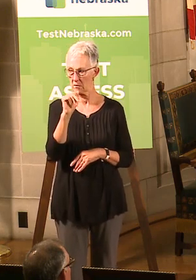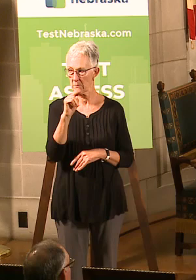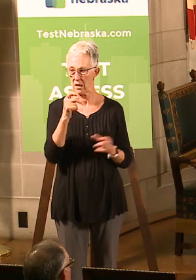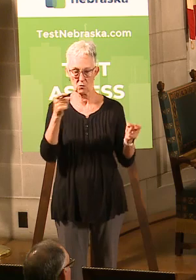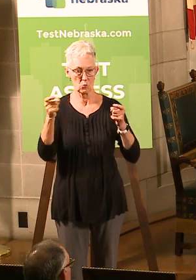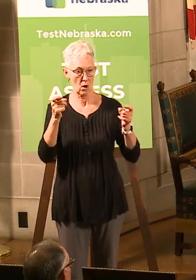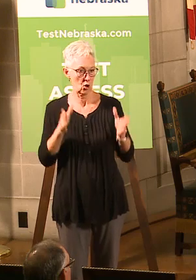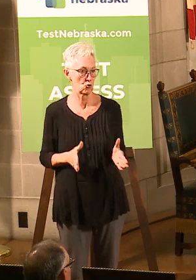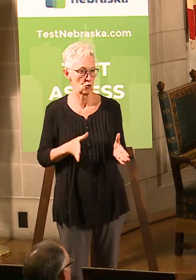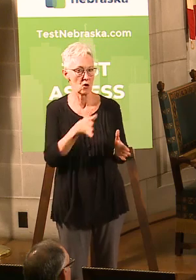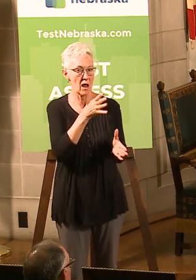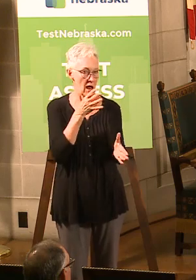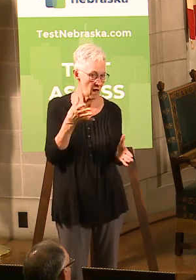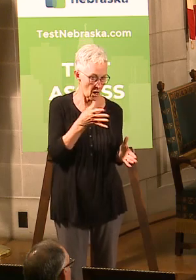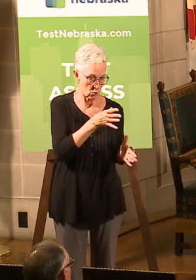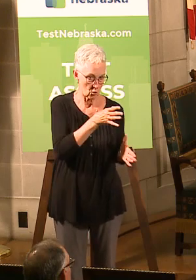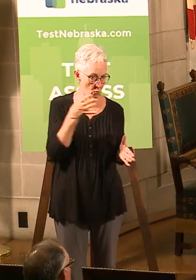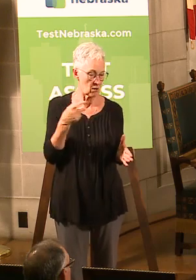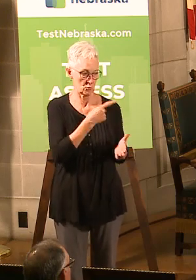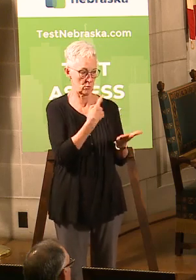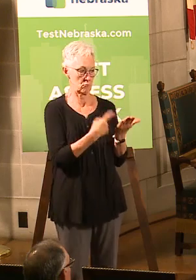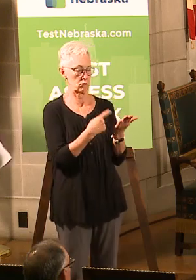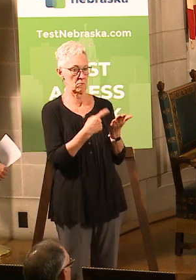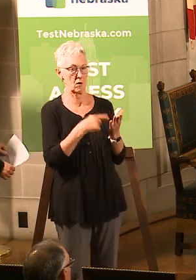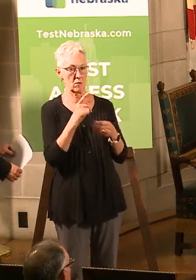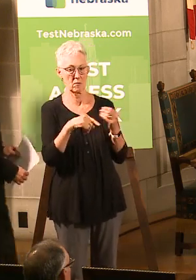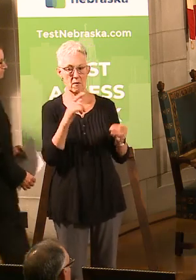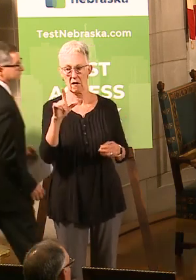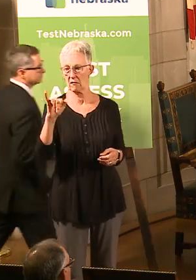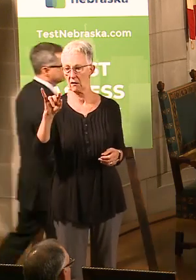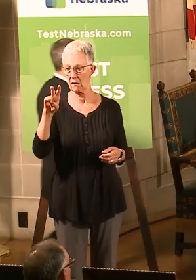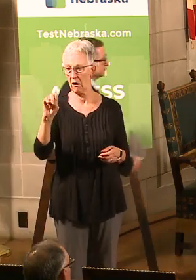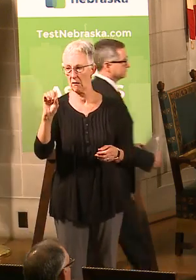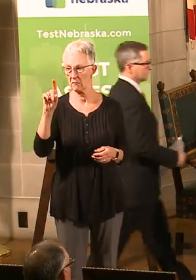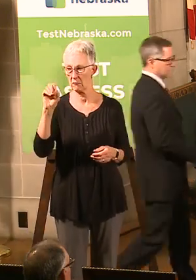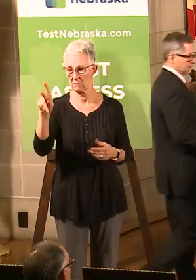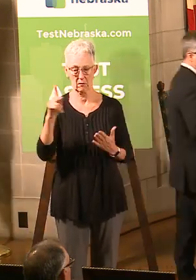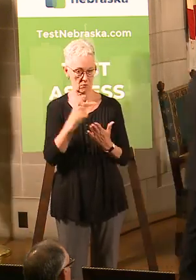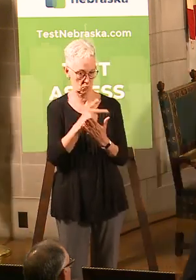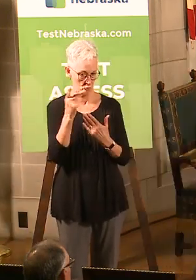program and what that will all involve for our smaller livestock producers. Steve?